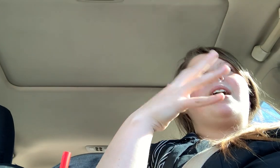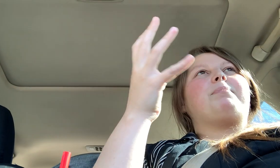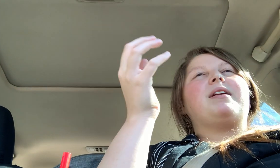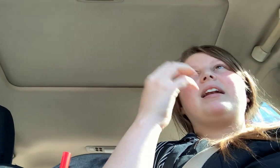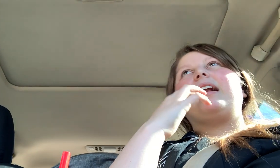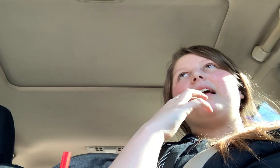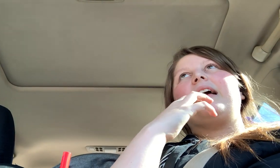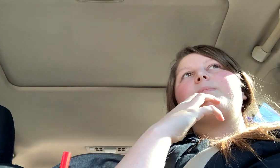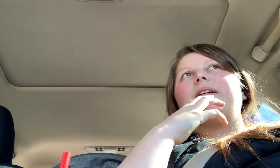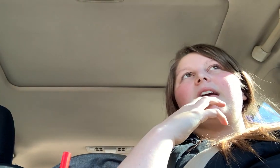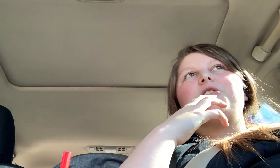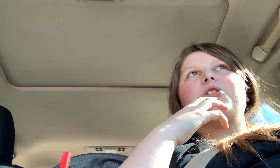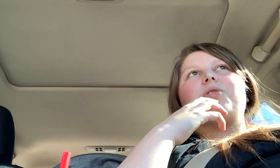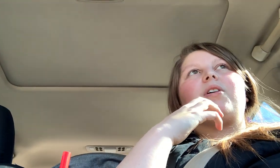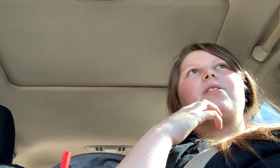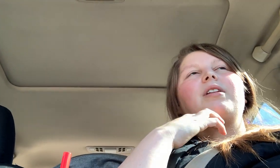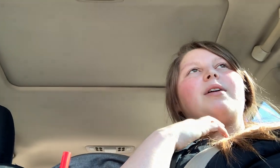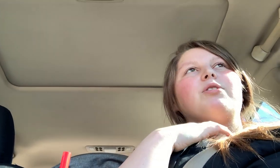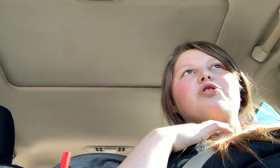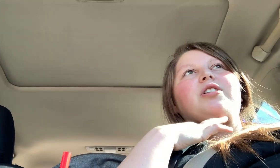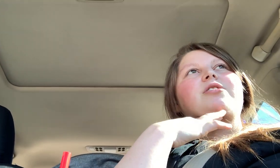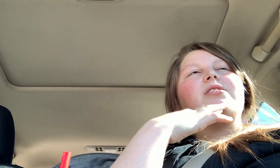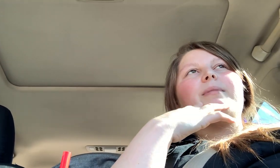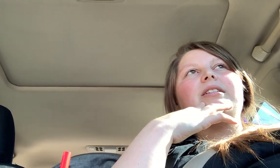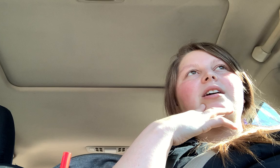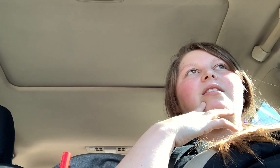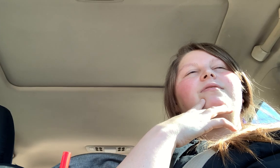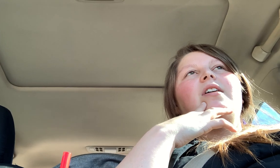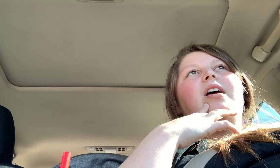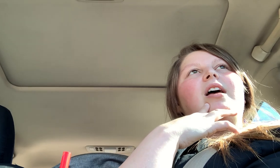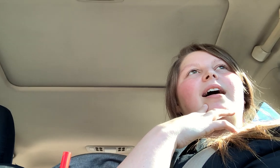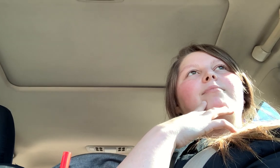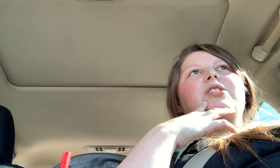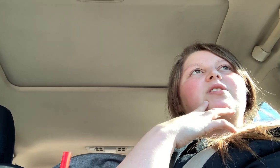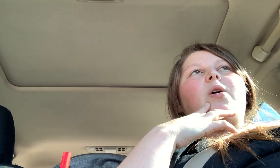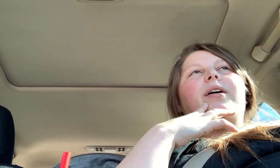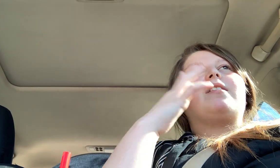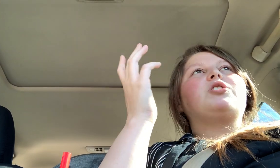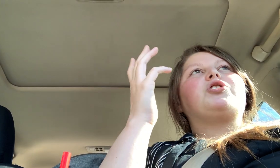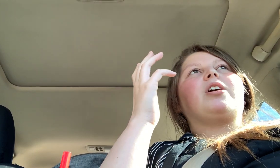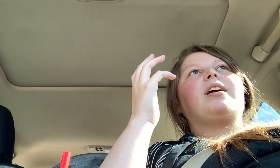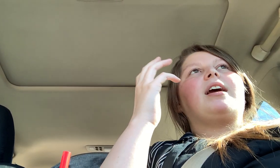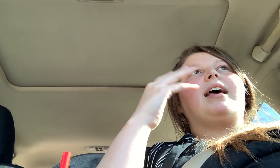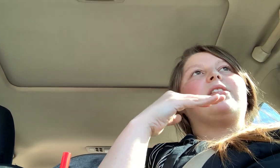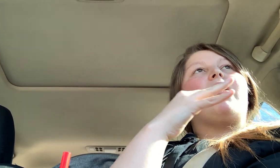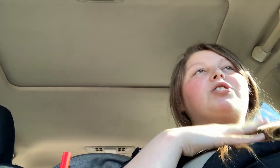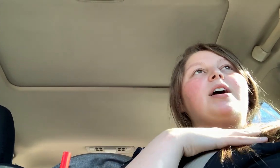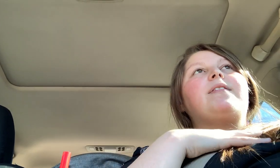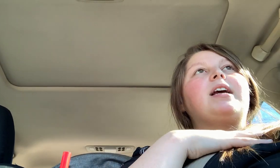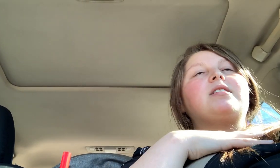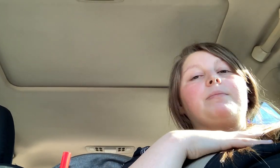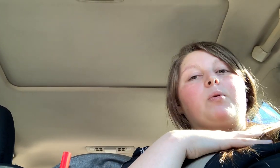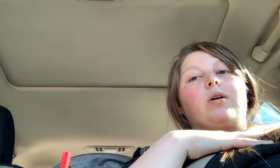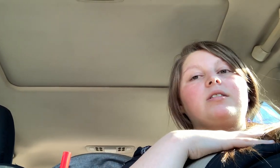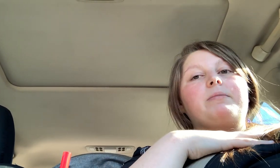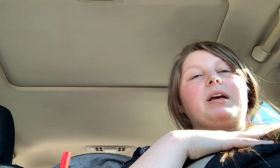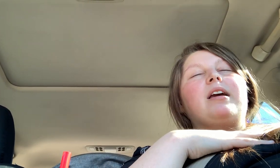not putting any expectations or like restrictions on myself. I'm just going on this journey and longevity is important to me.